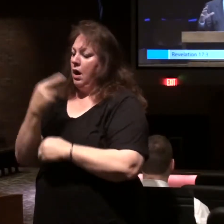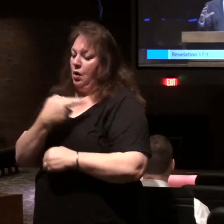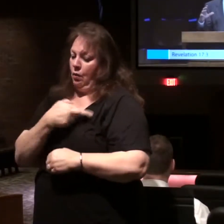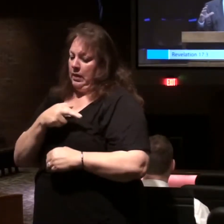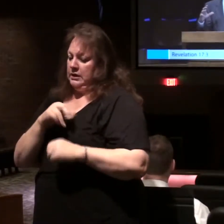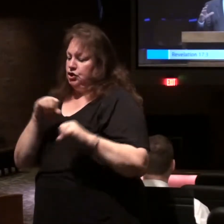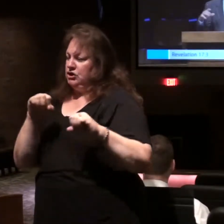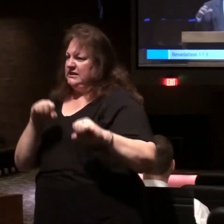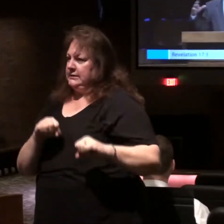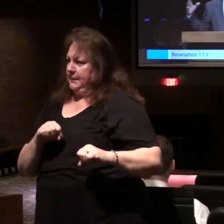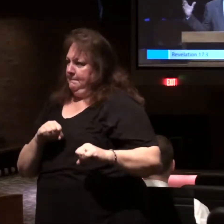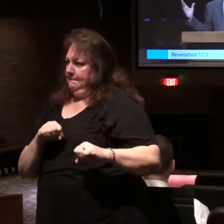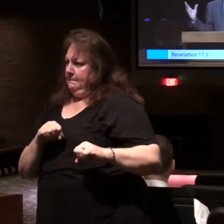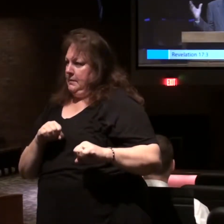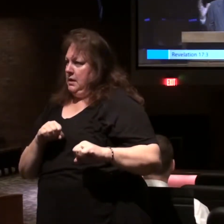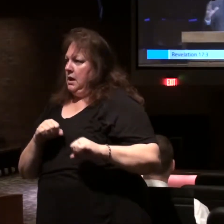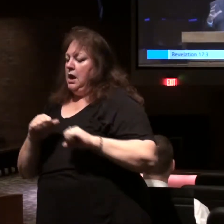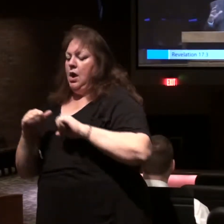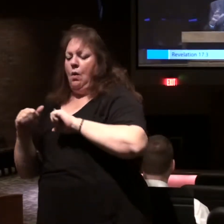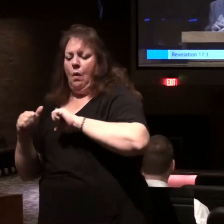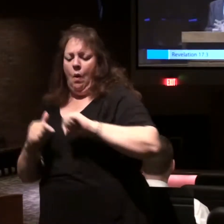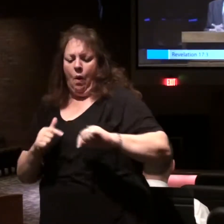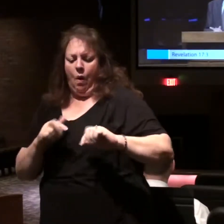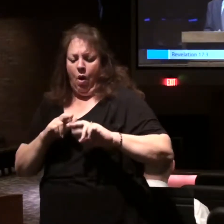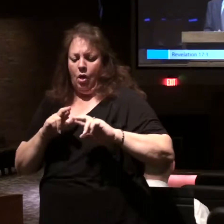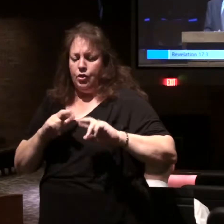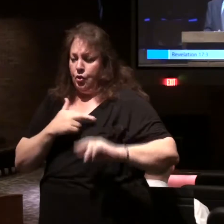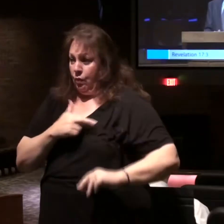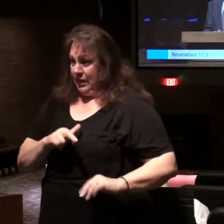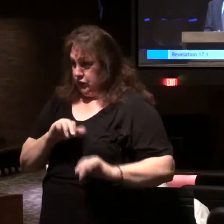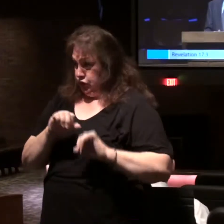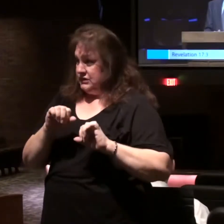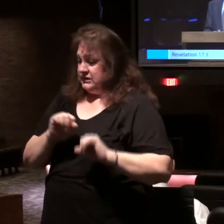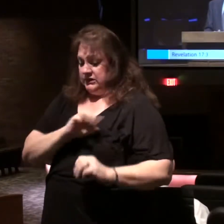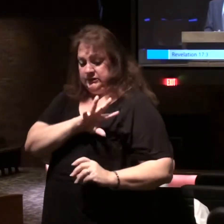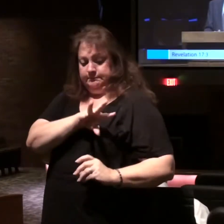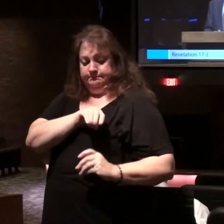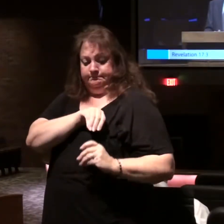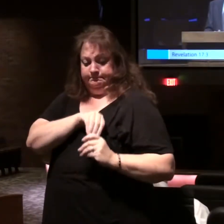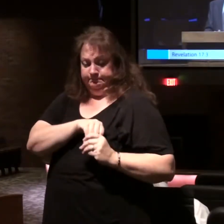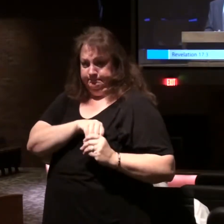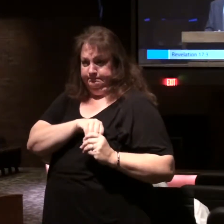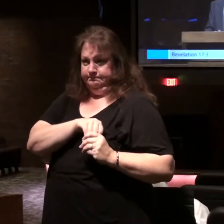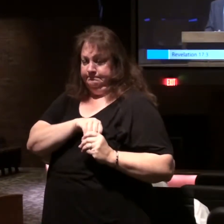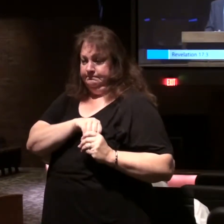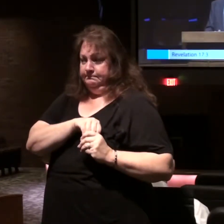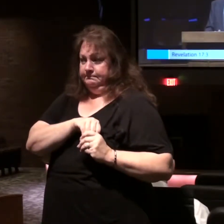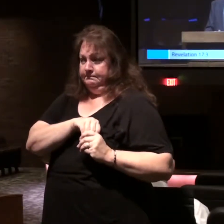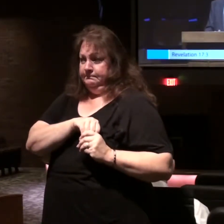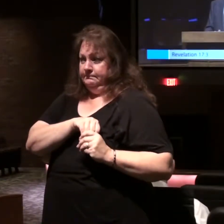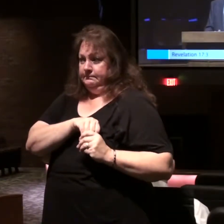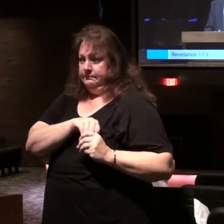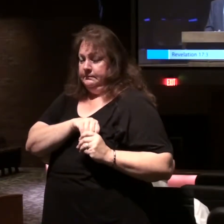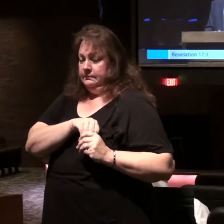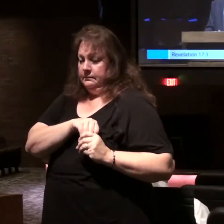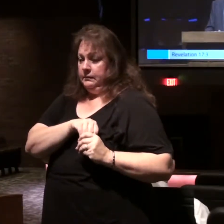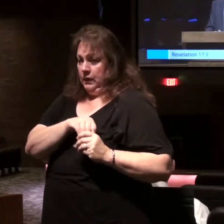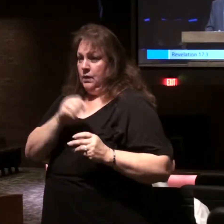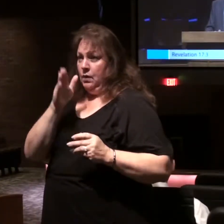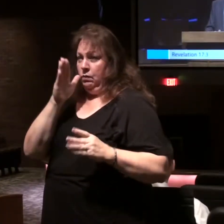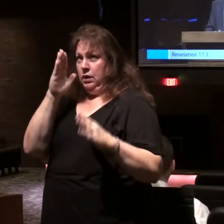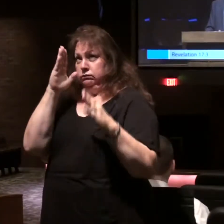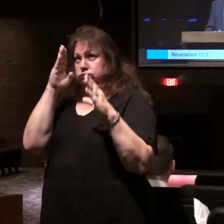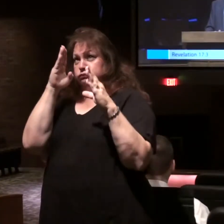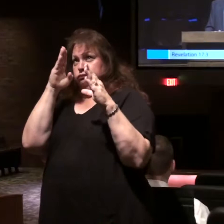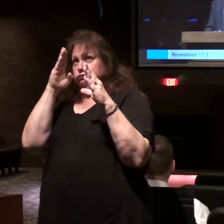And all the religious systems of the world that they have will ultimately come to